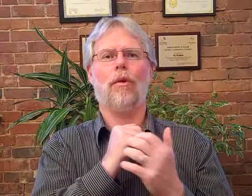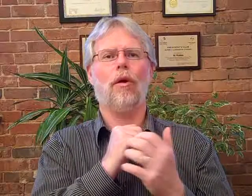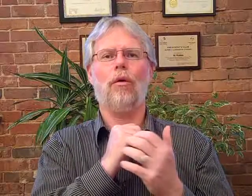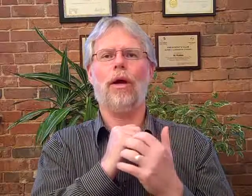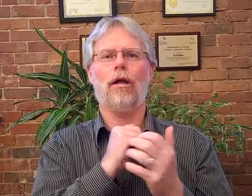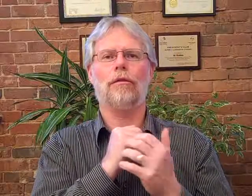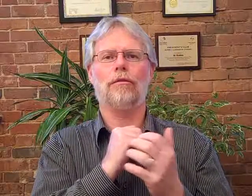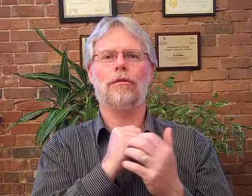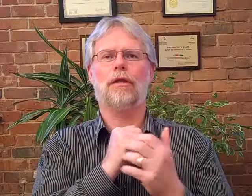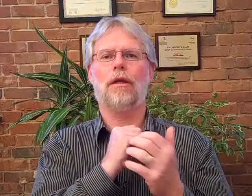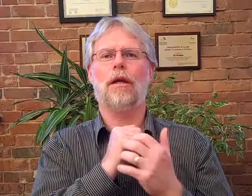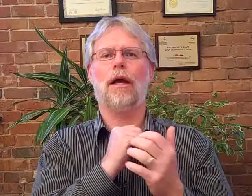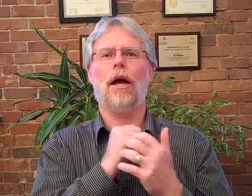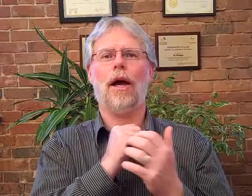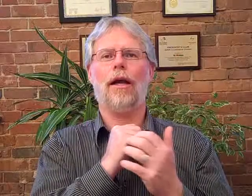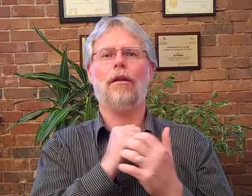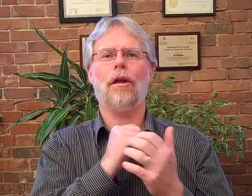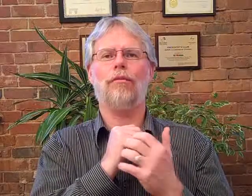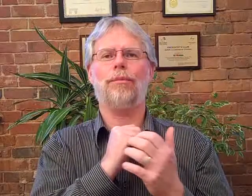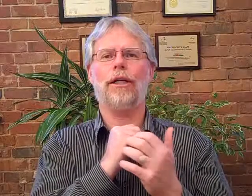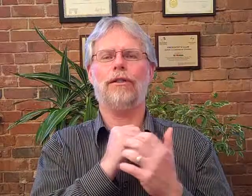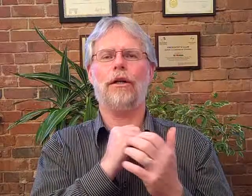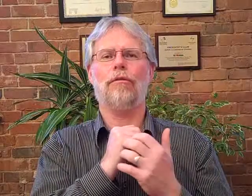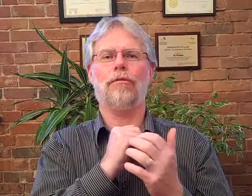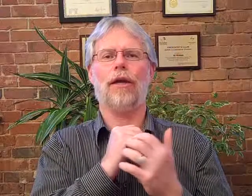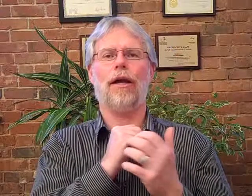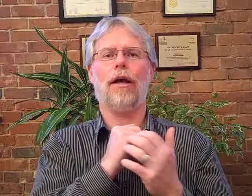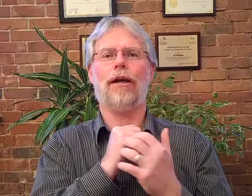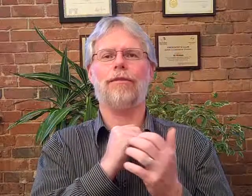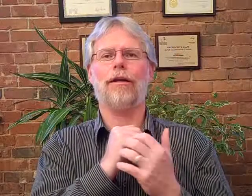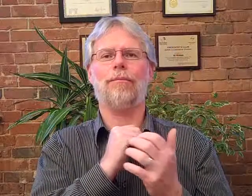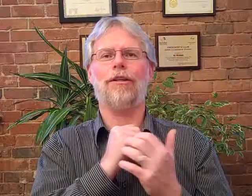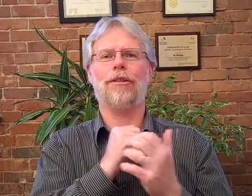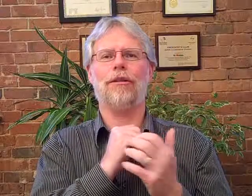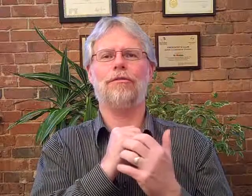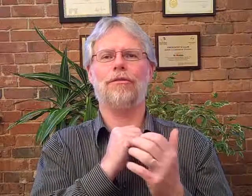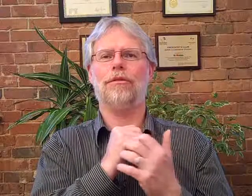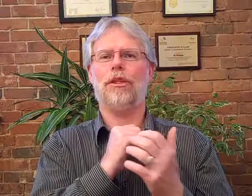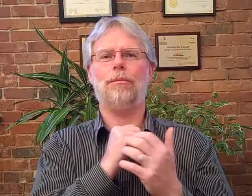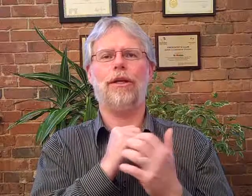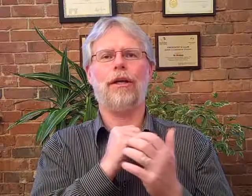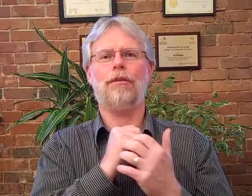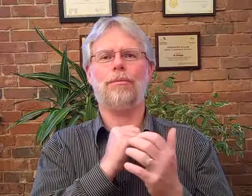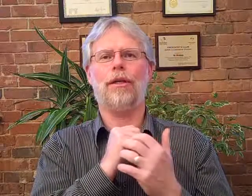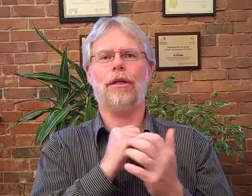oh well i love myself and i accept myself deeply and completely